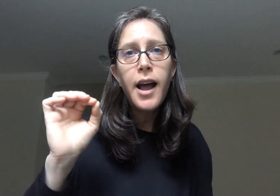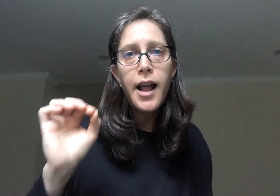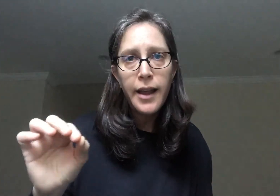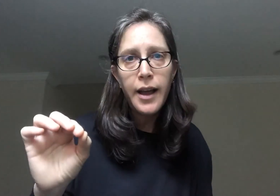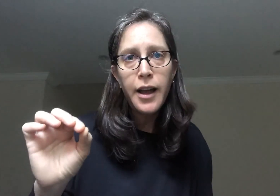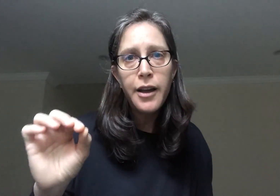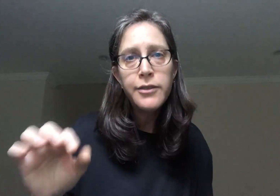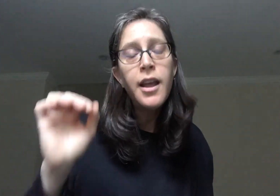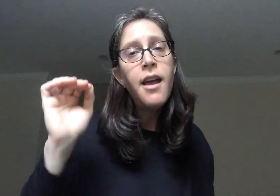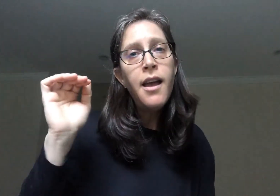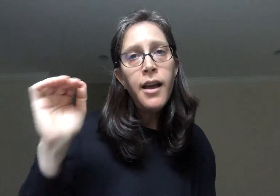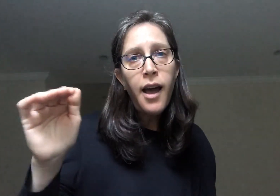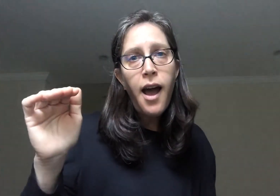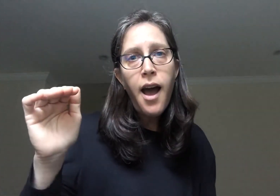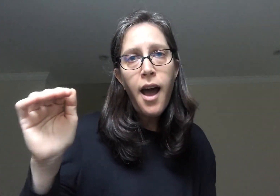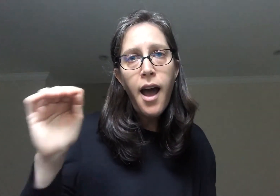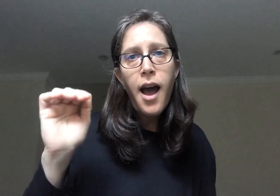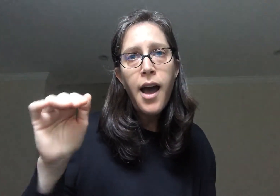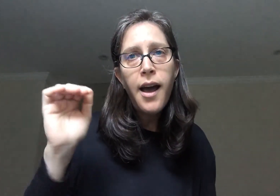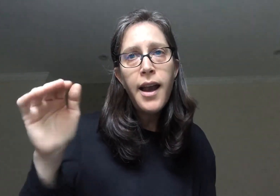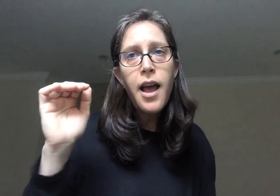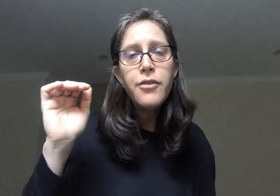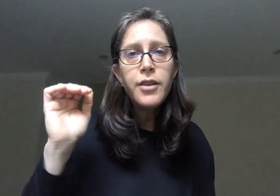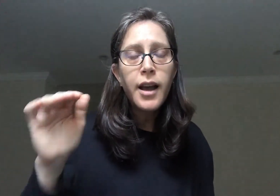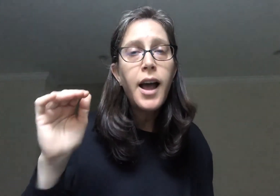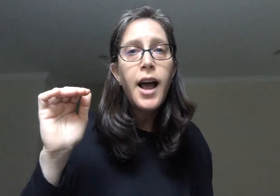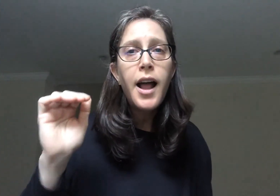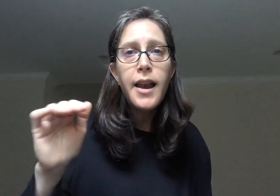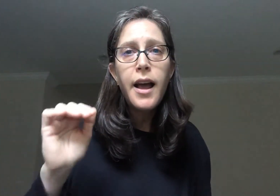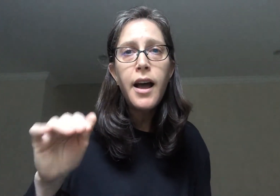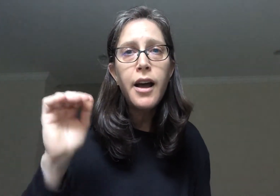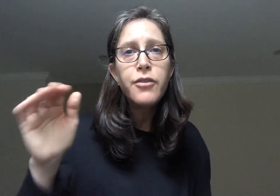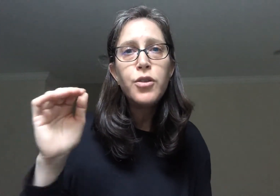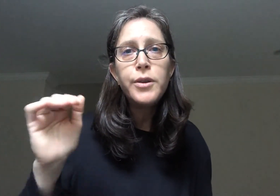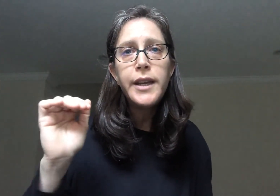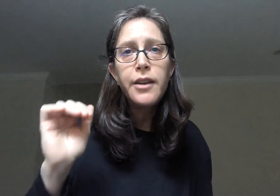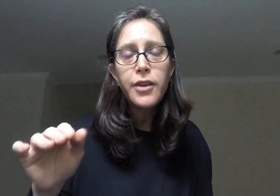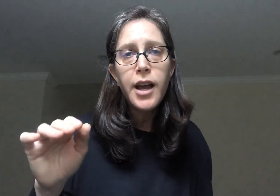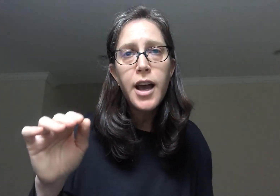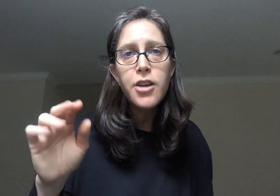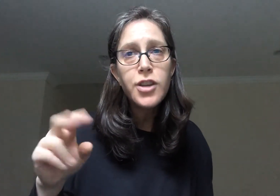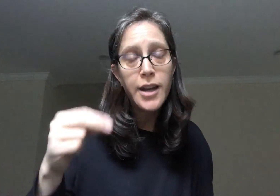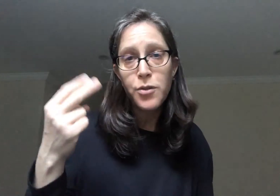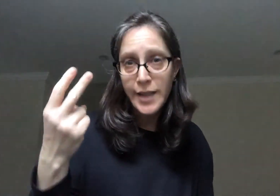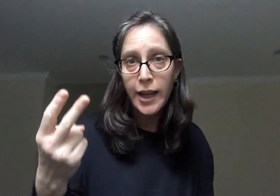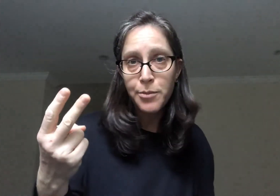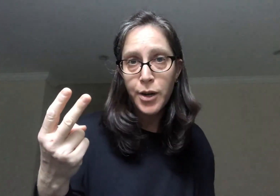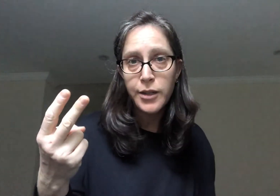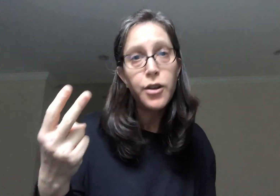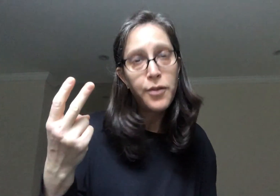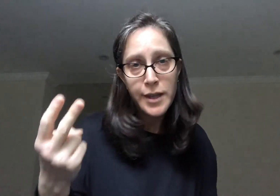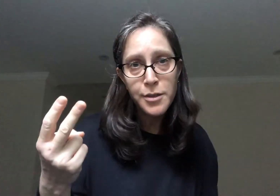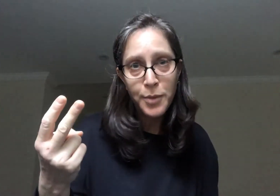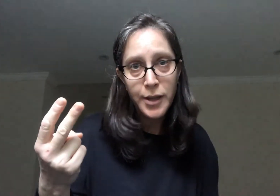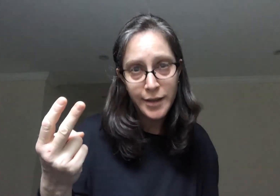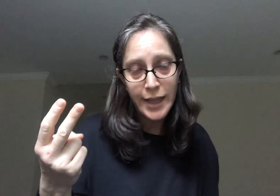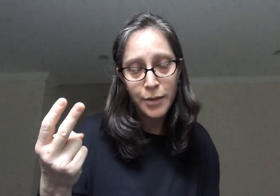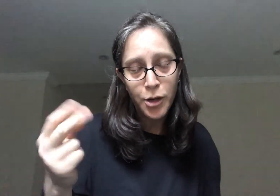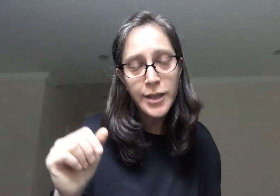Chalav. Chalav. Chalav. Chalav Udevash. And now second part of this part. Second part.